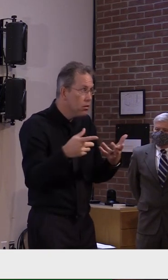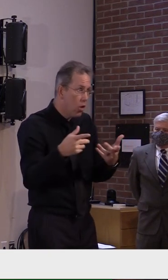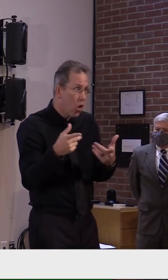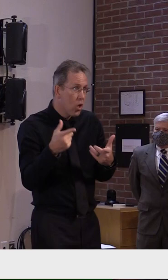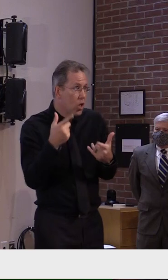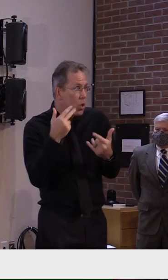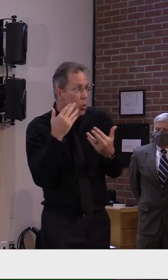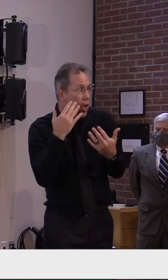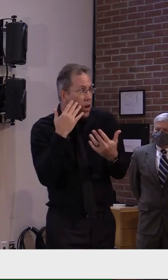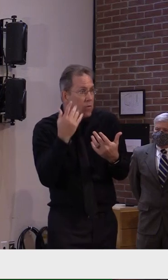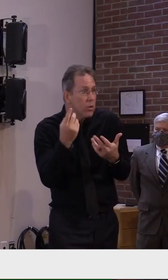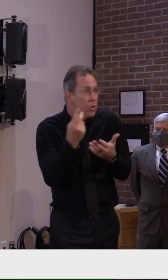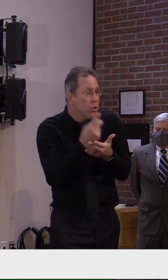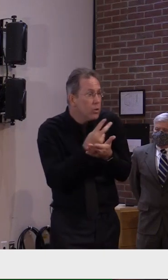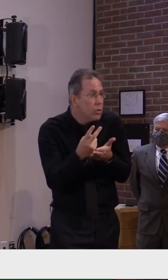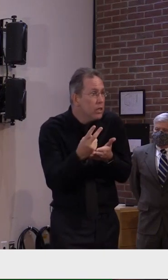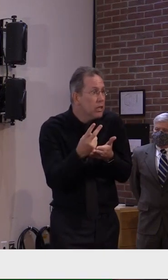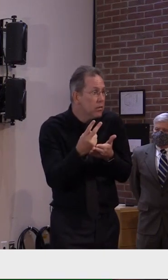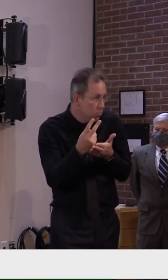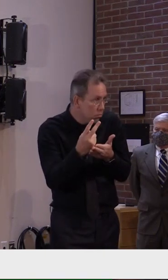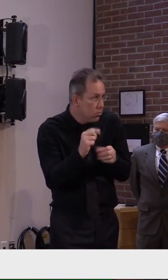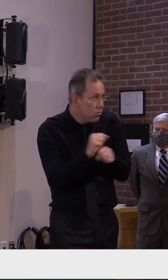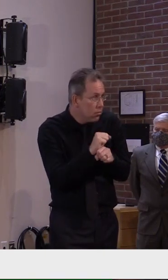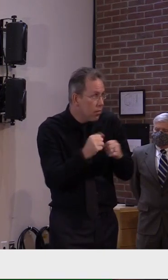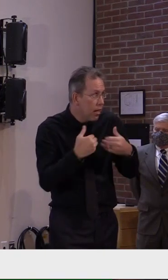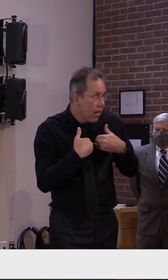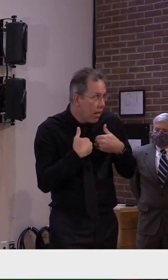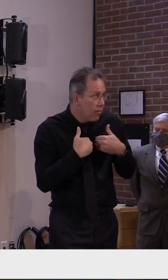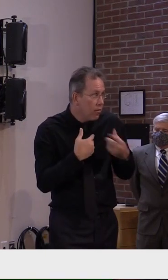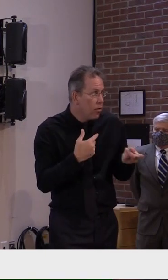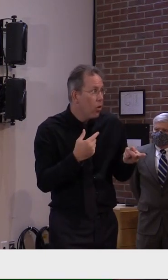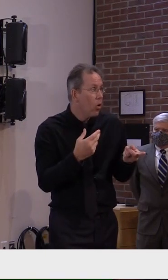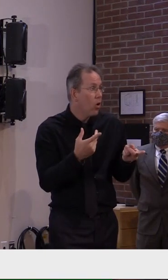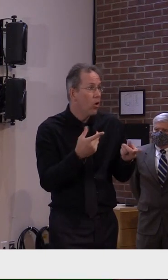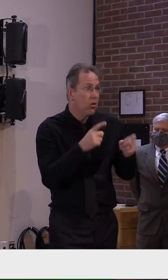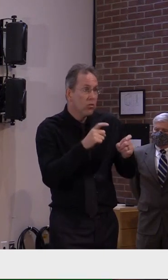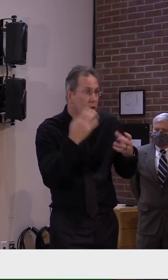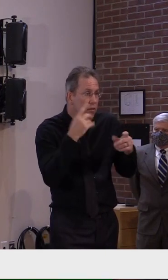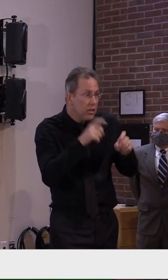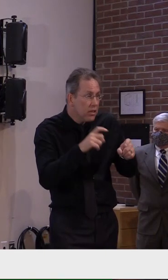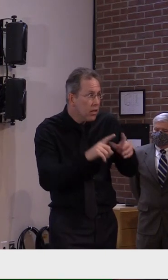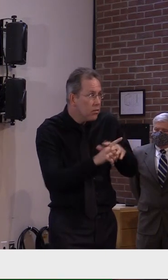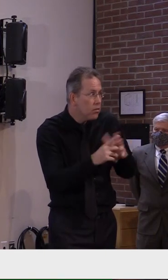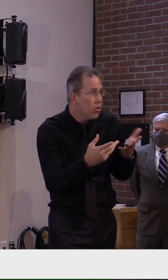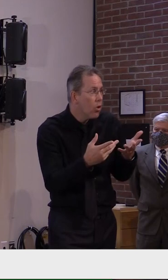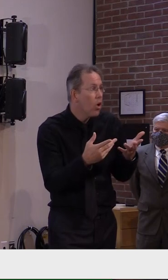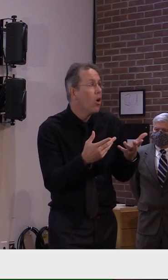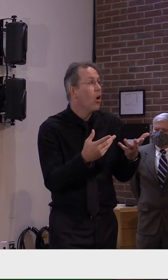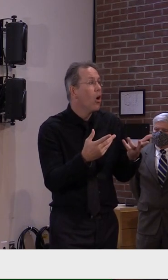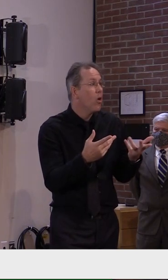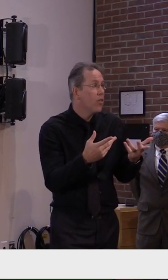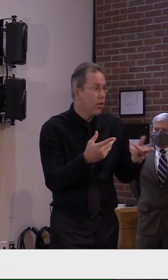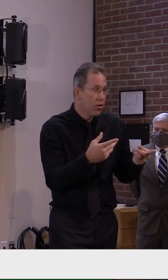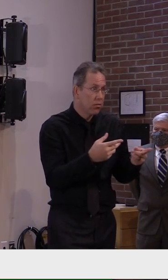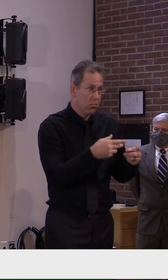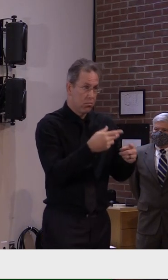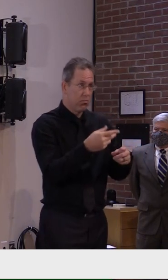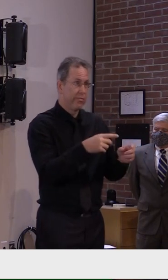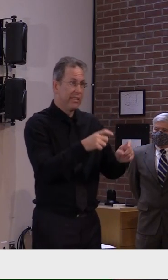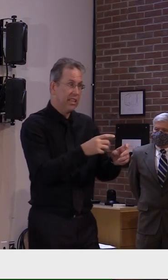not symptomatic. The student was brought in for testing on Thursday at 9 a.m. And as of yesterday,